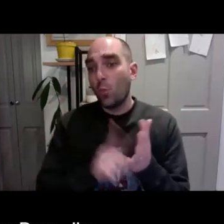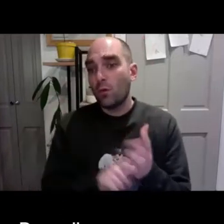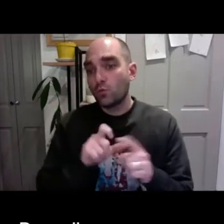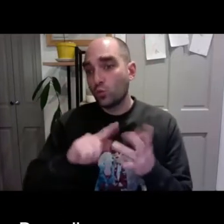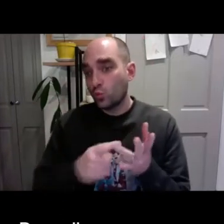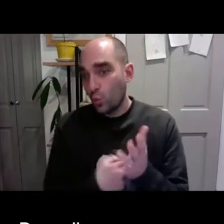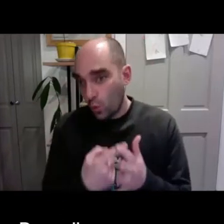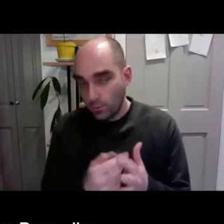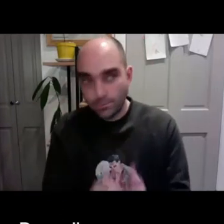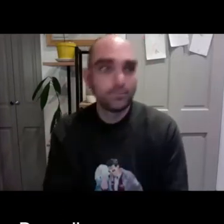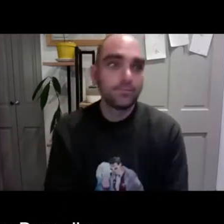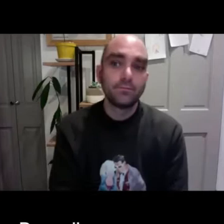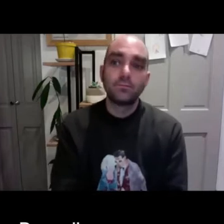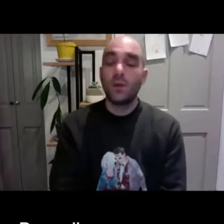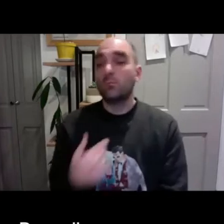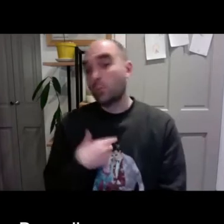So my name is Sam Daw.